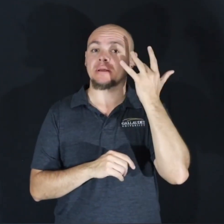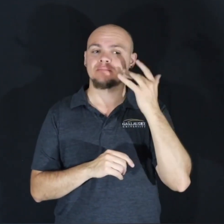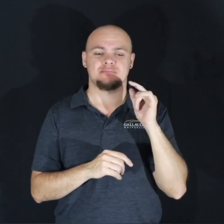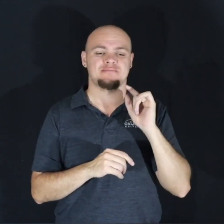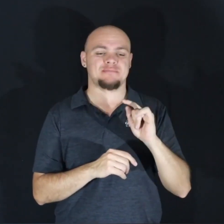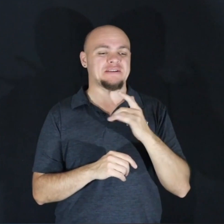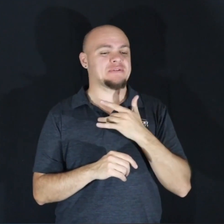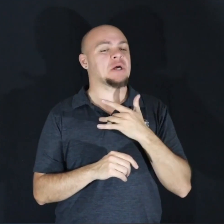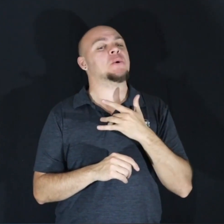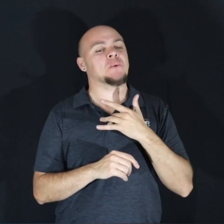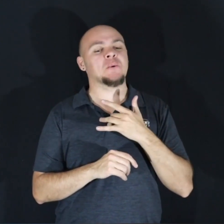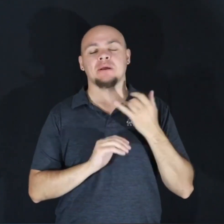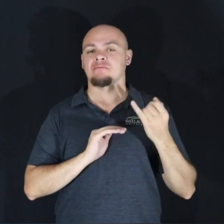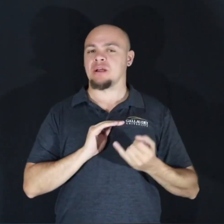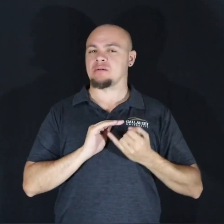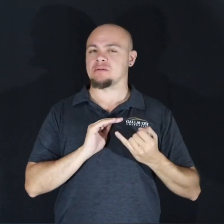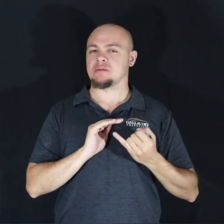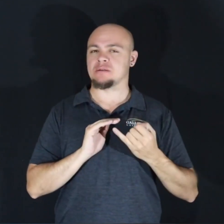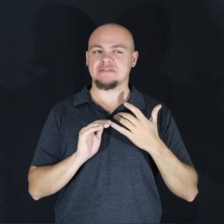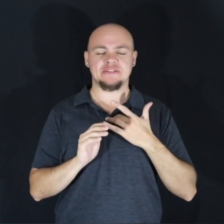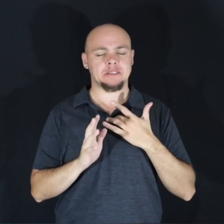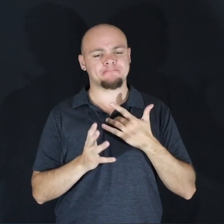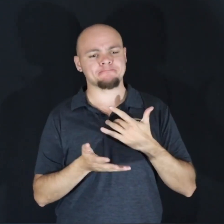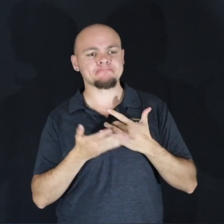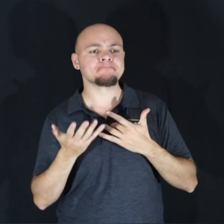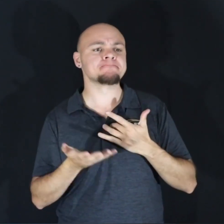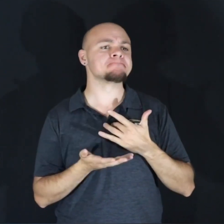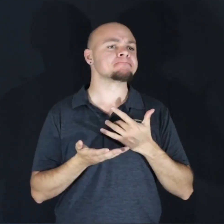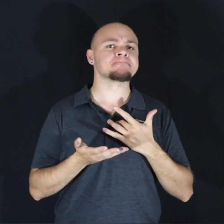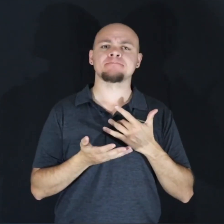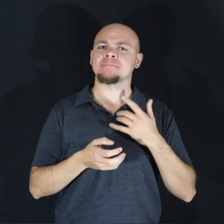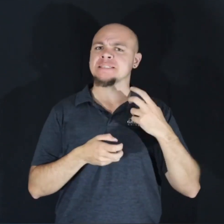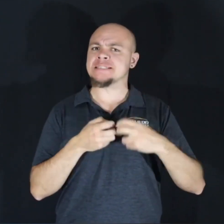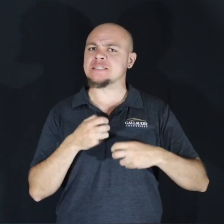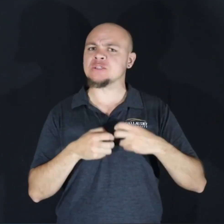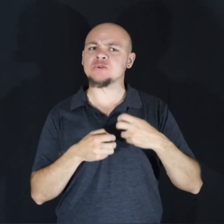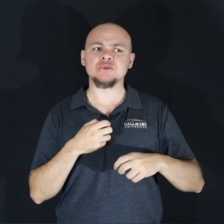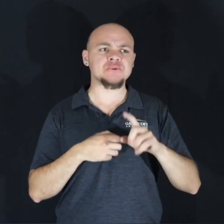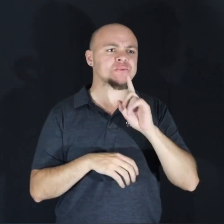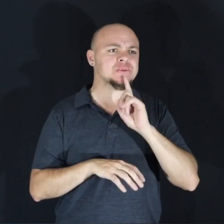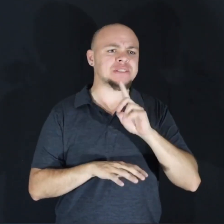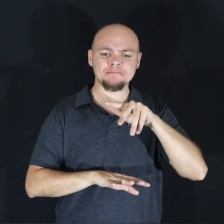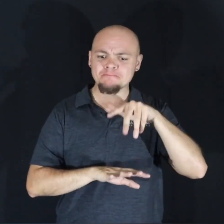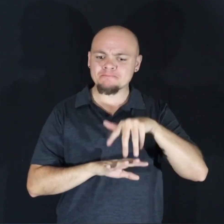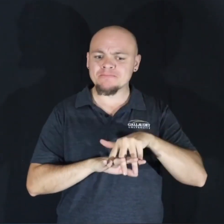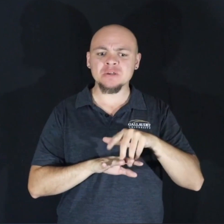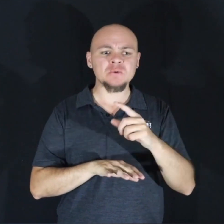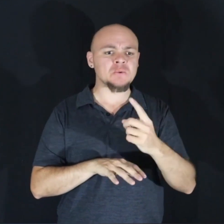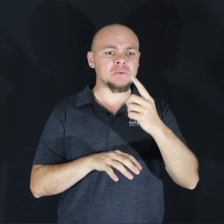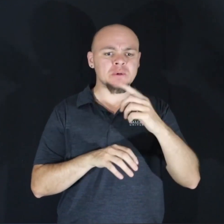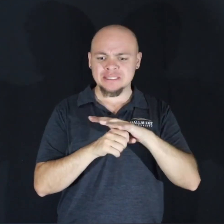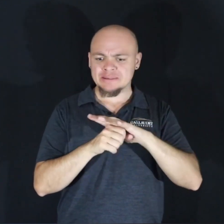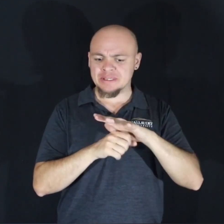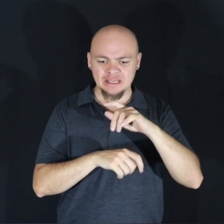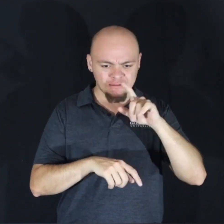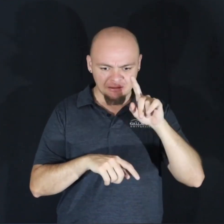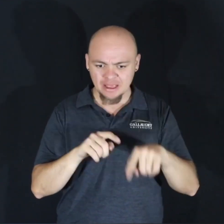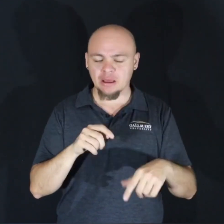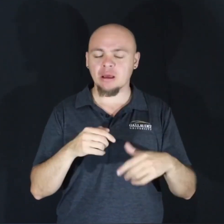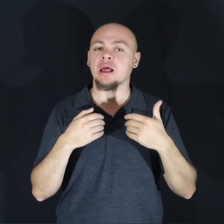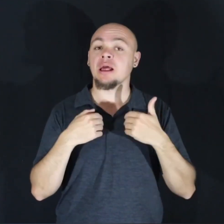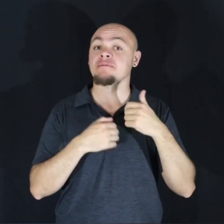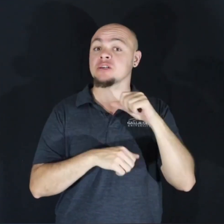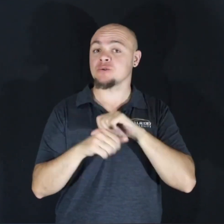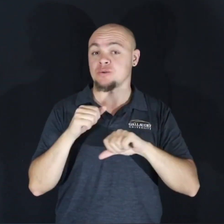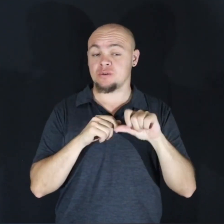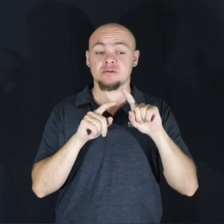we feel these senses of isolation or grapple with these issues that we can't root ourselves in one place, we have each other